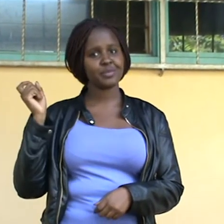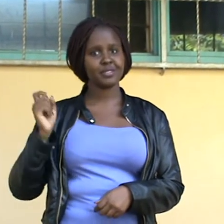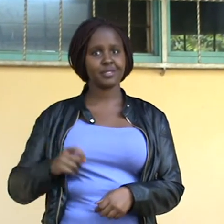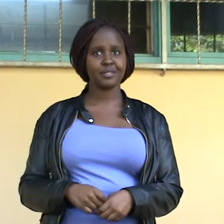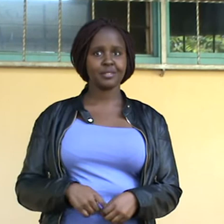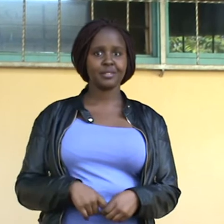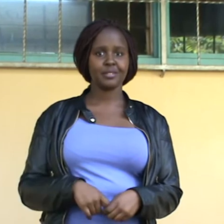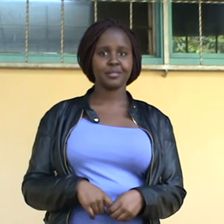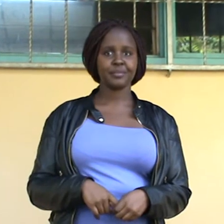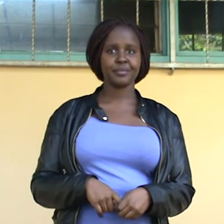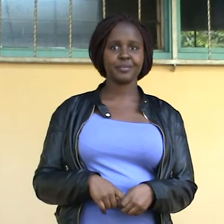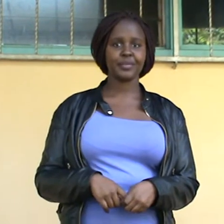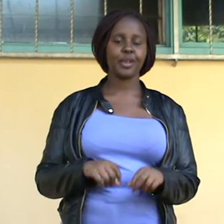Could you add a little time?